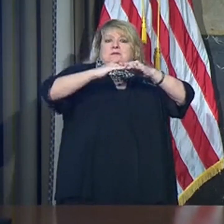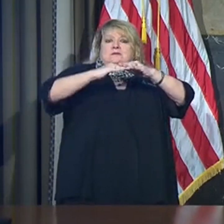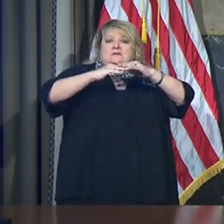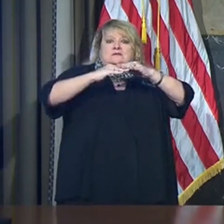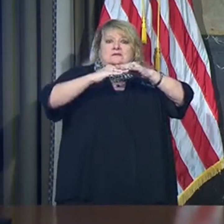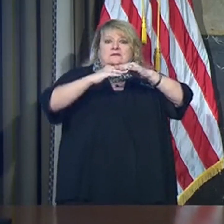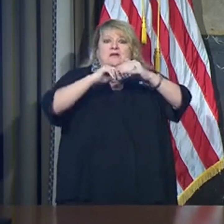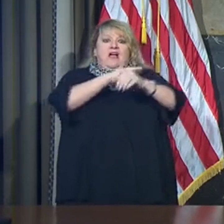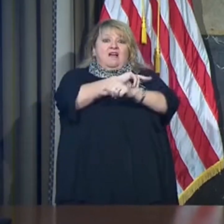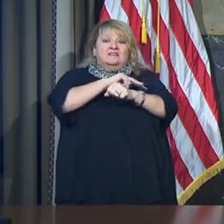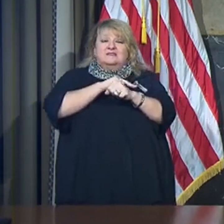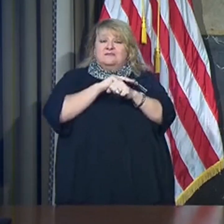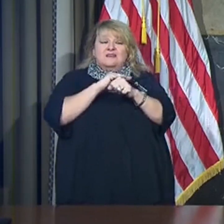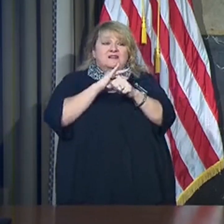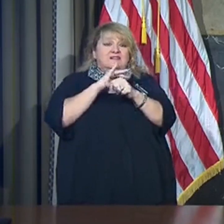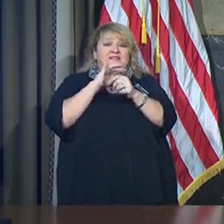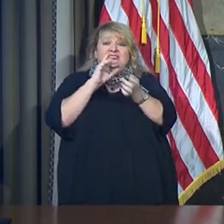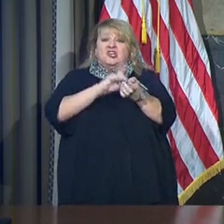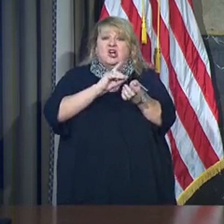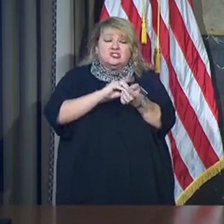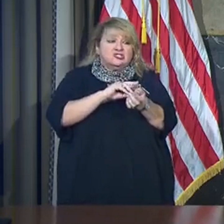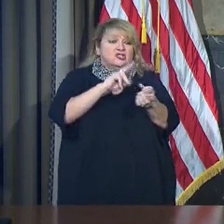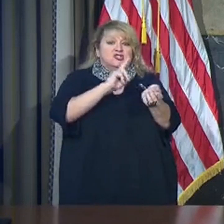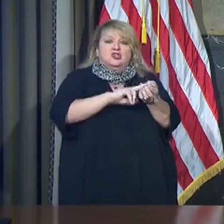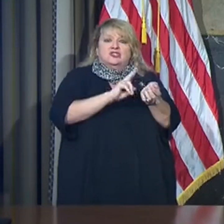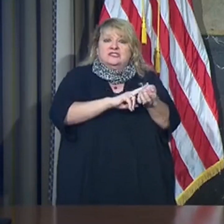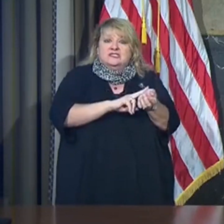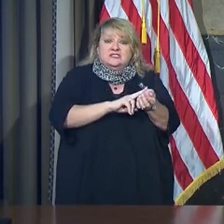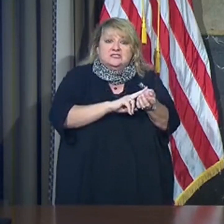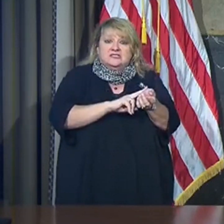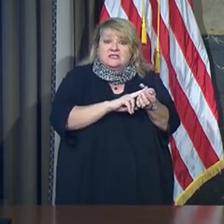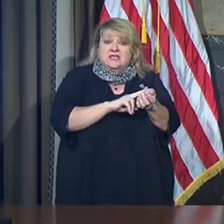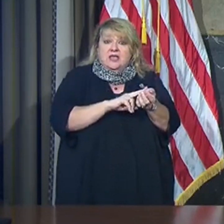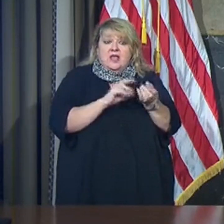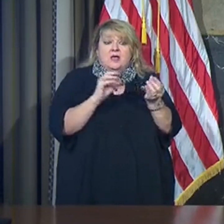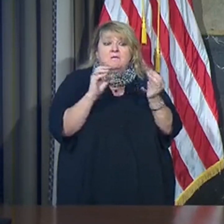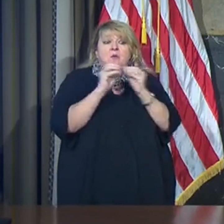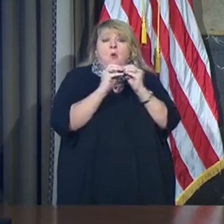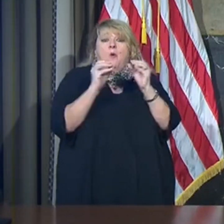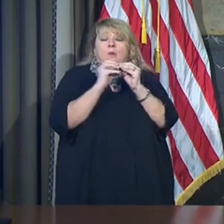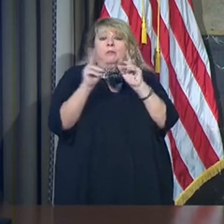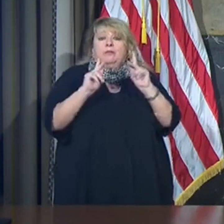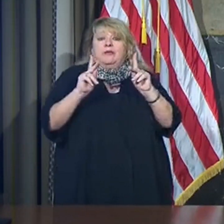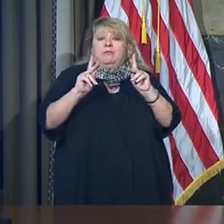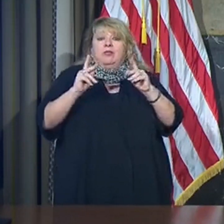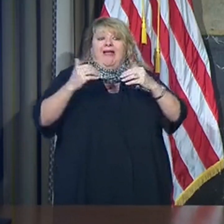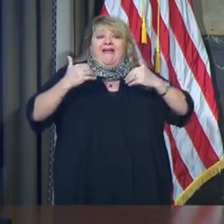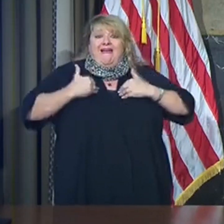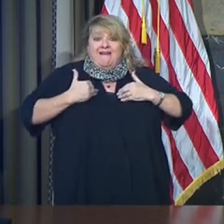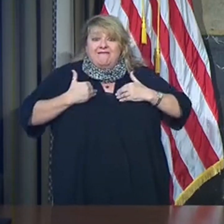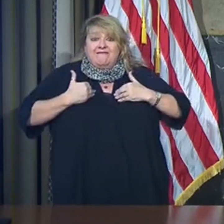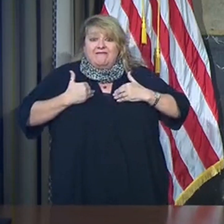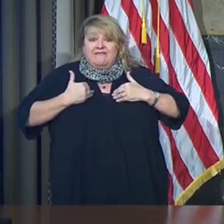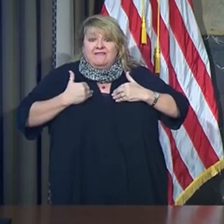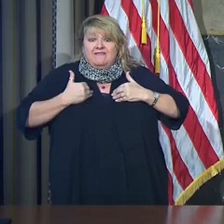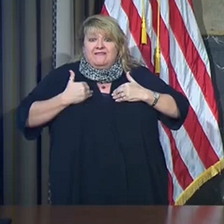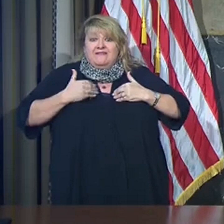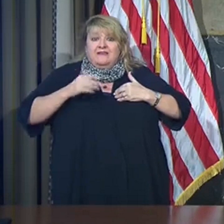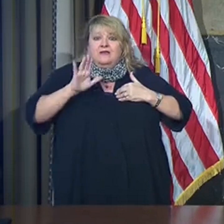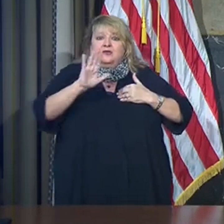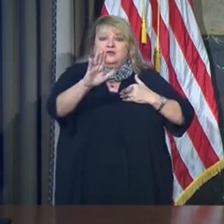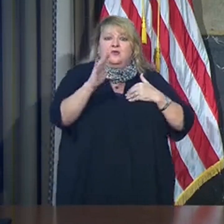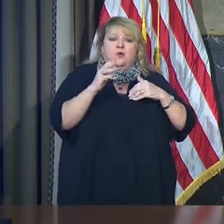excellent care day after day will be limited. Please, don't force us as healthcare